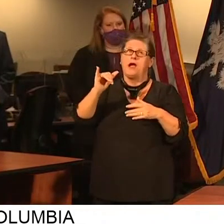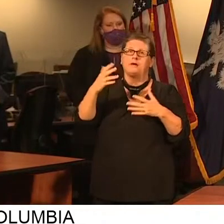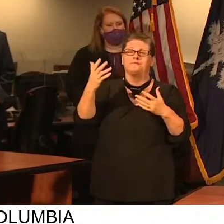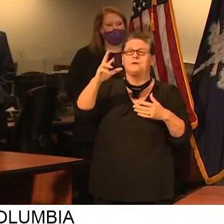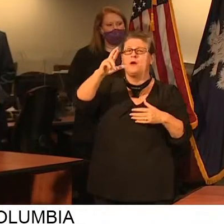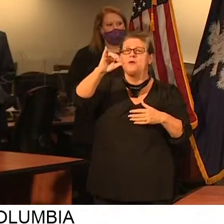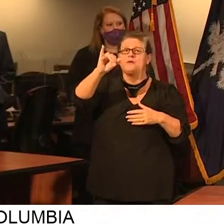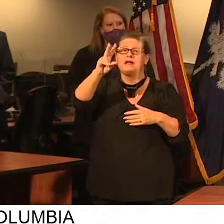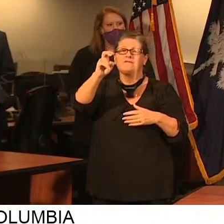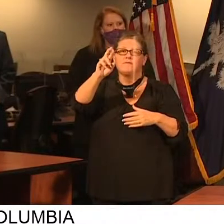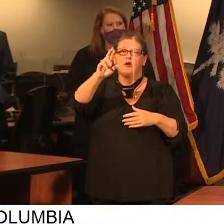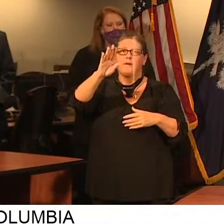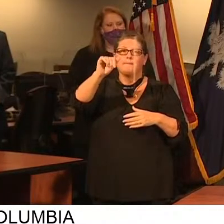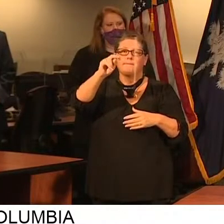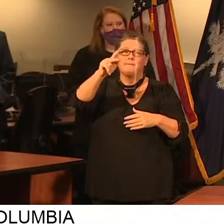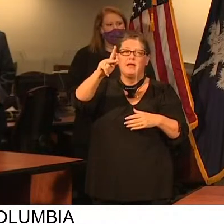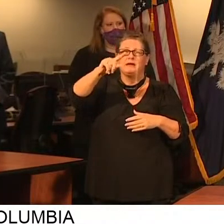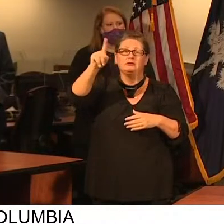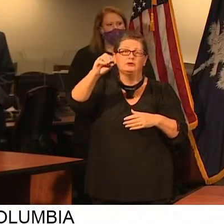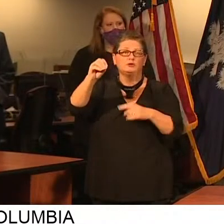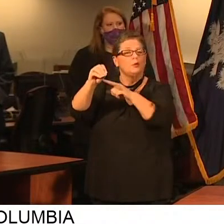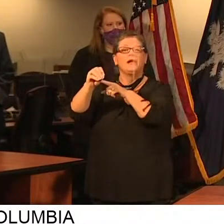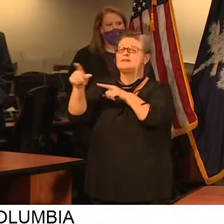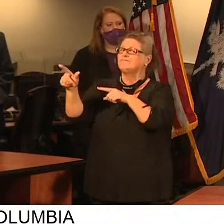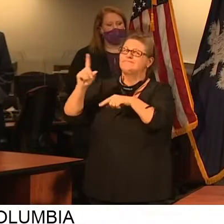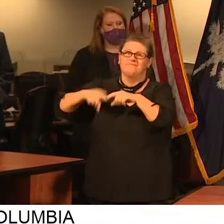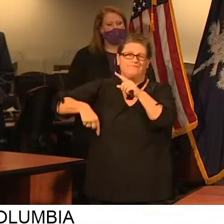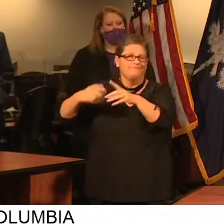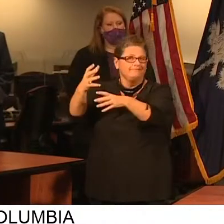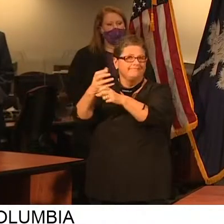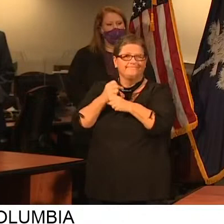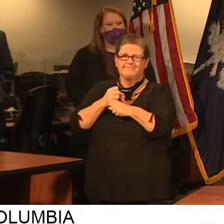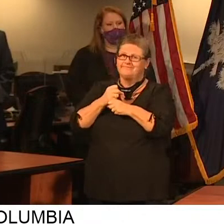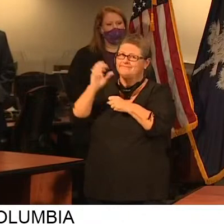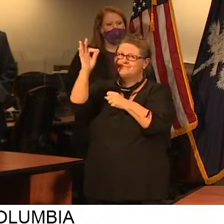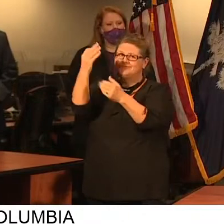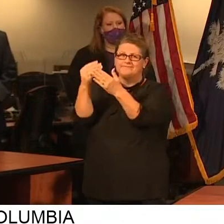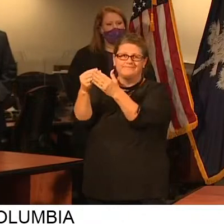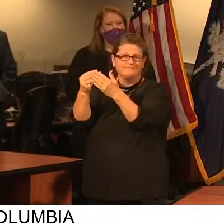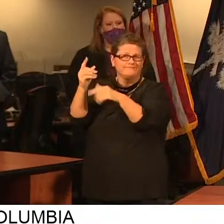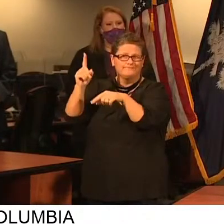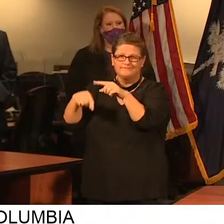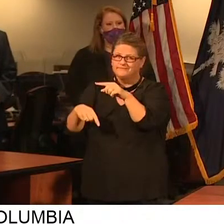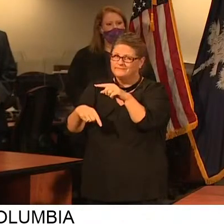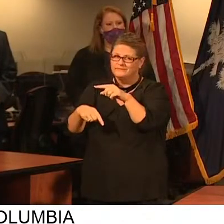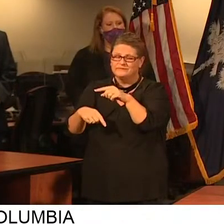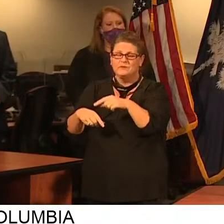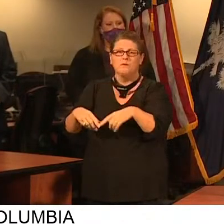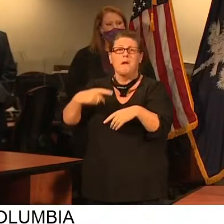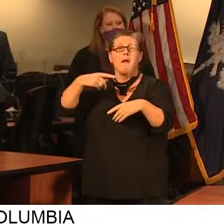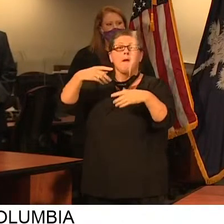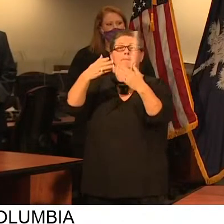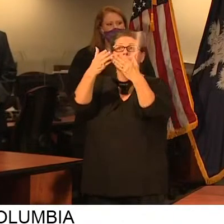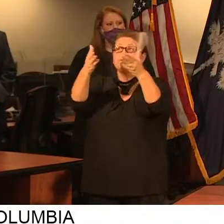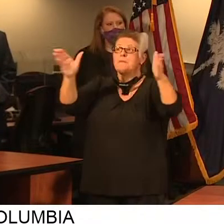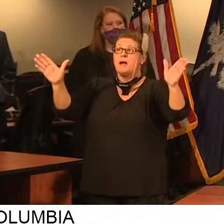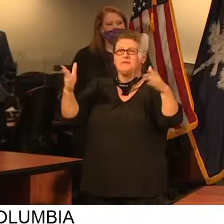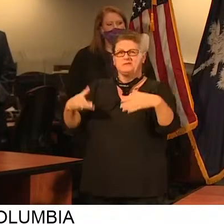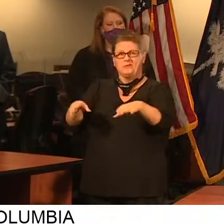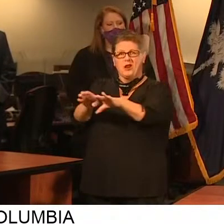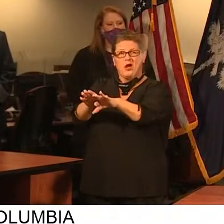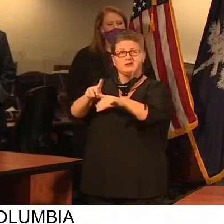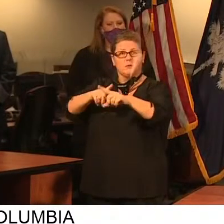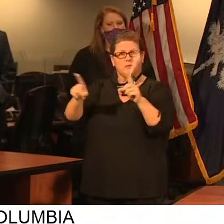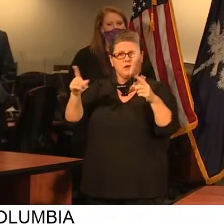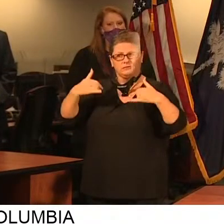like Riverbanks Zoo here in Columbia was not eligible. And while they were closed to the public, they still had to pay the employees,